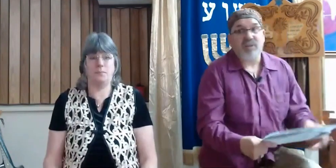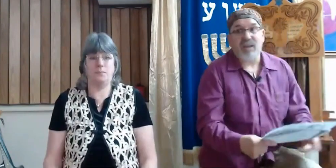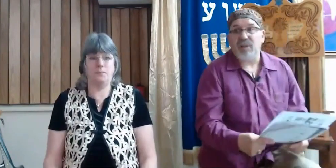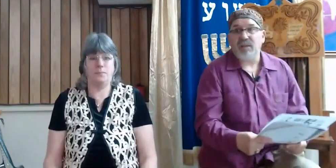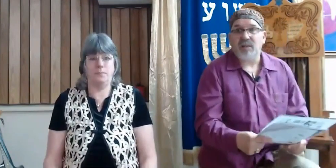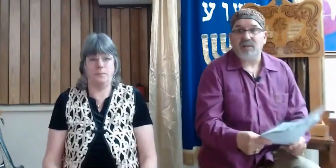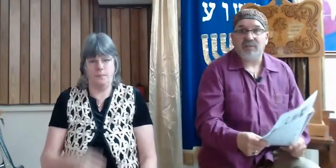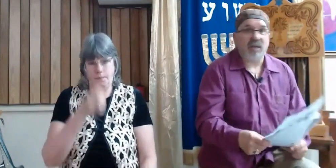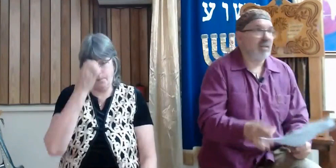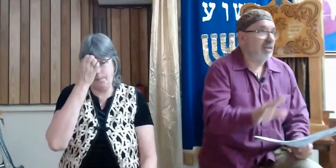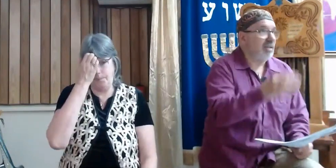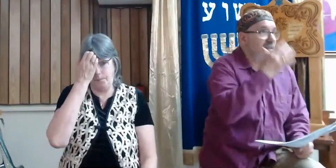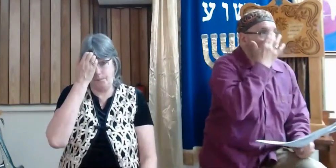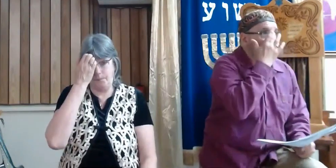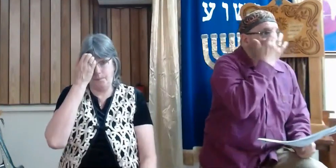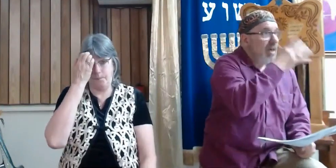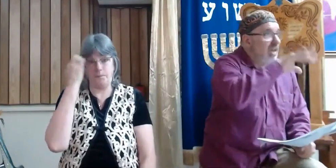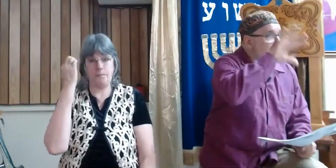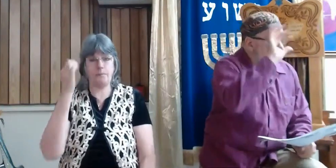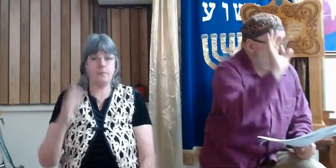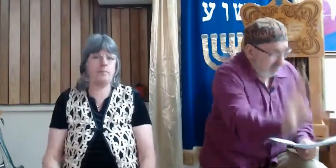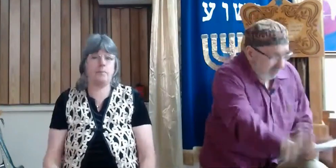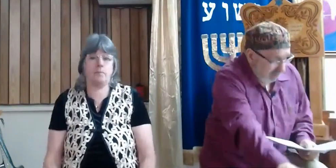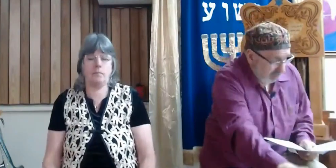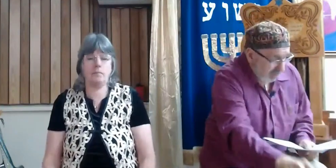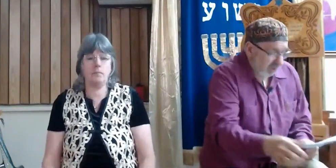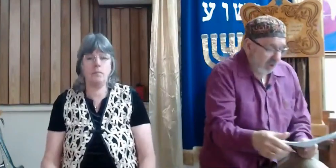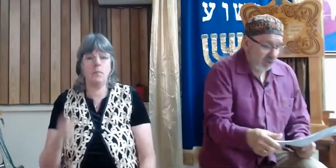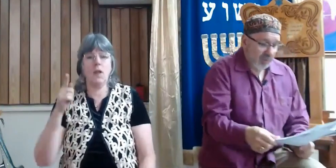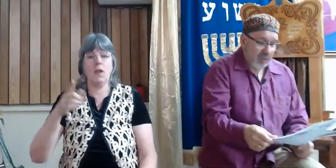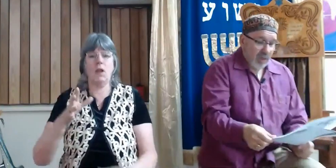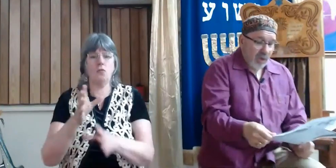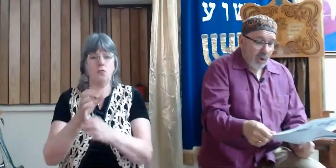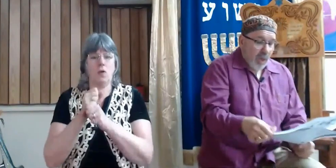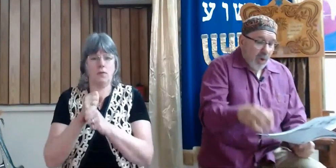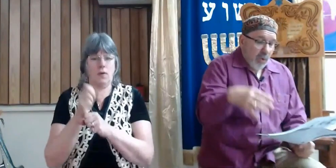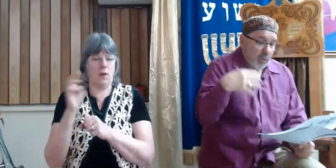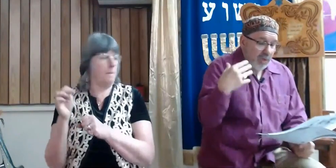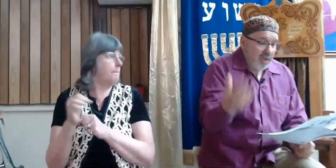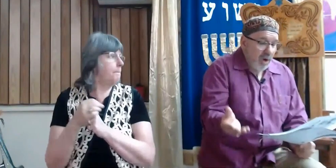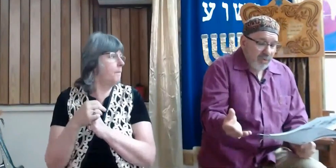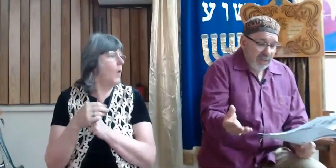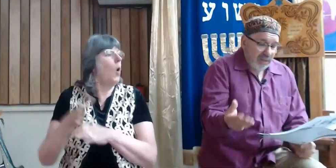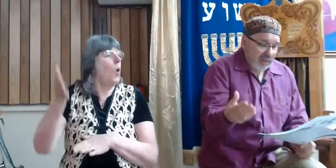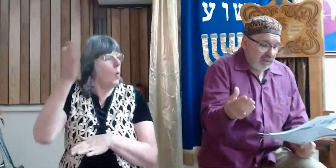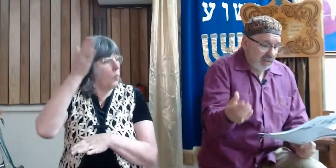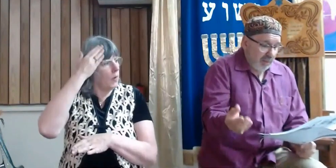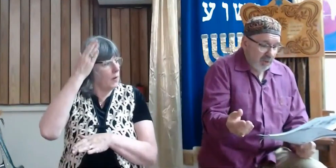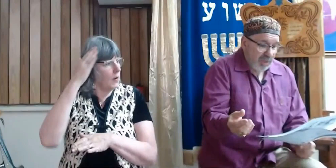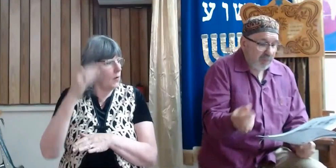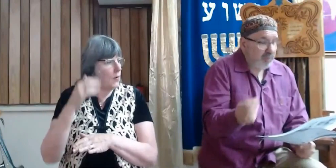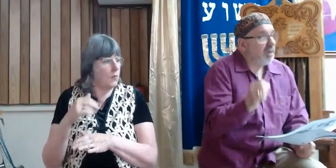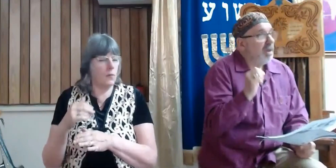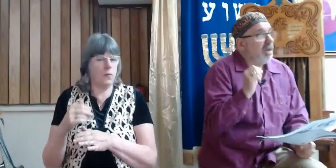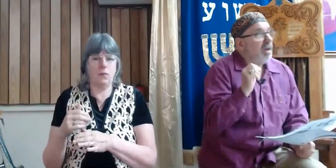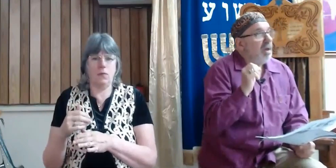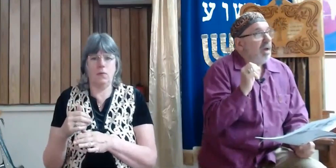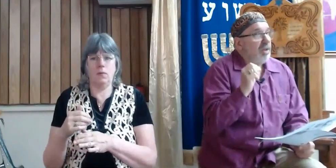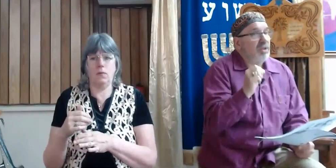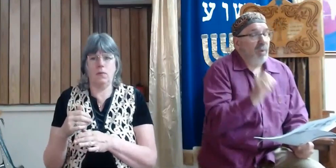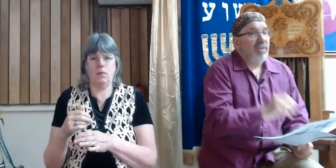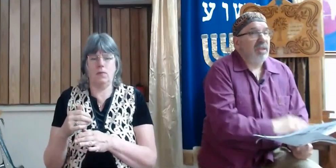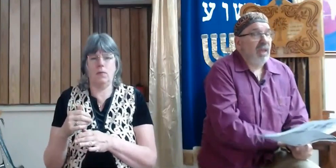not going to do the same thing. God says he has entrusted him with all judgment. So, we know that he's established with that, but